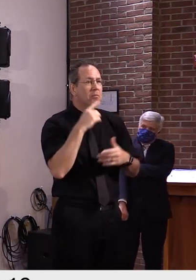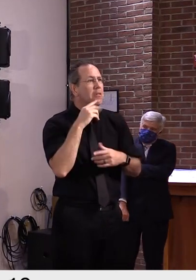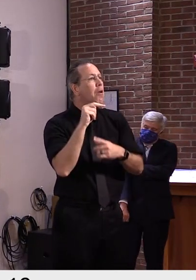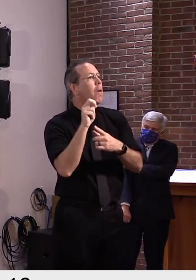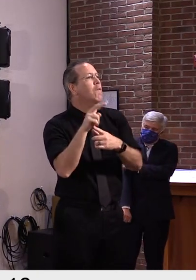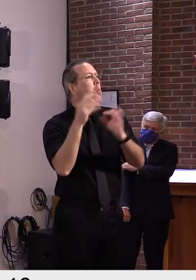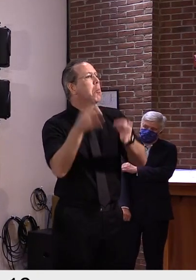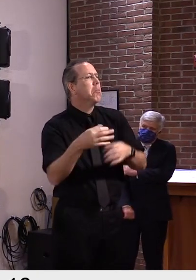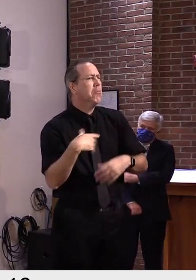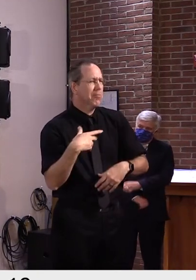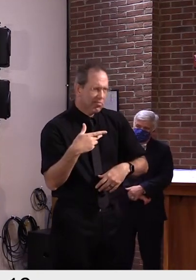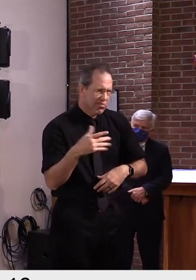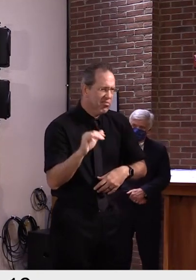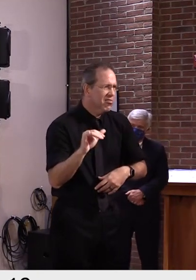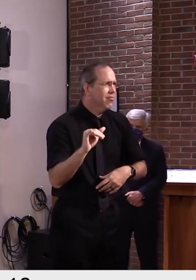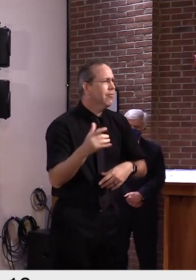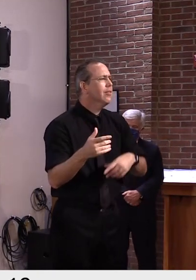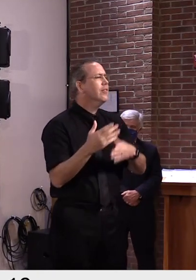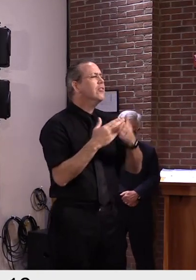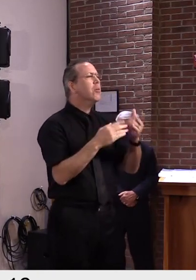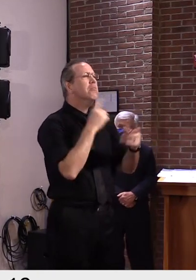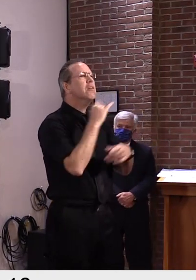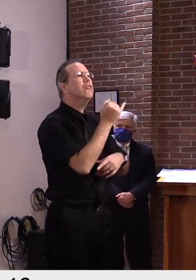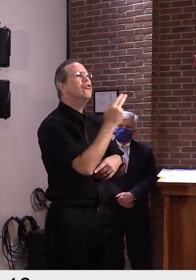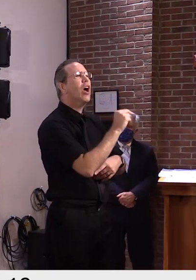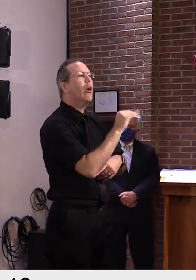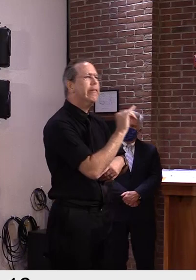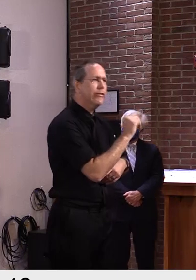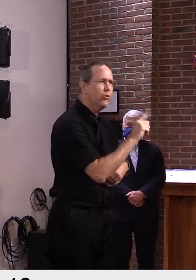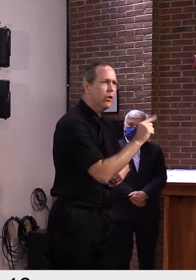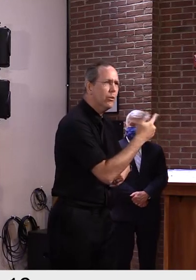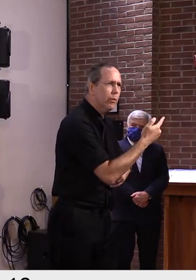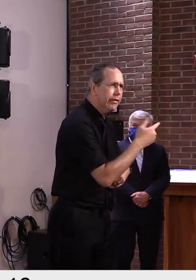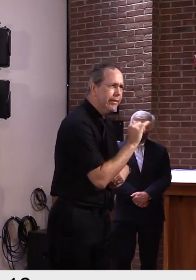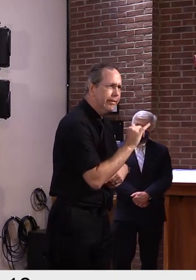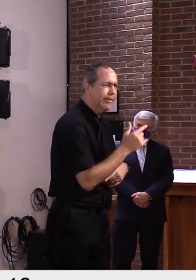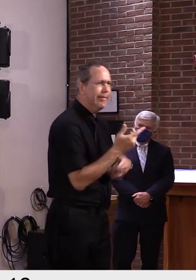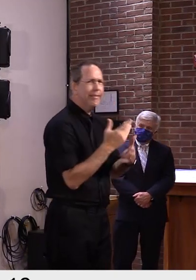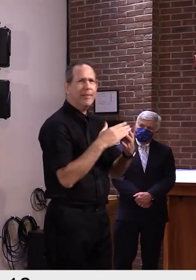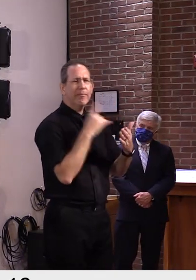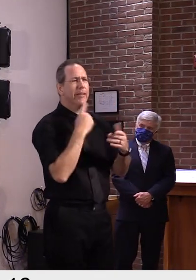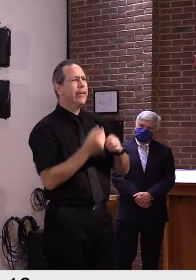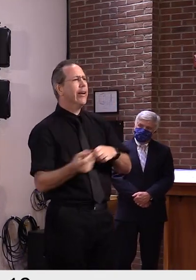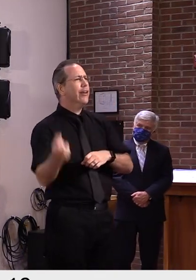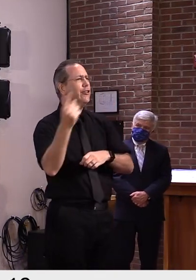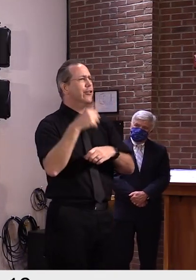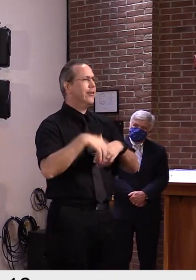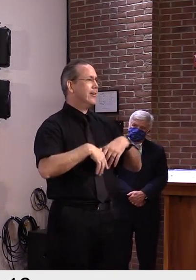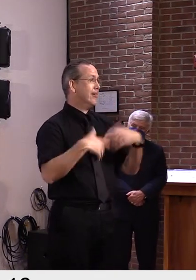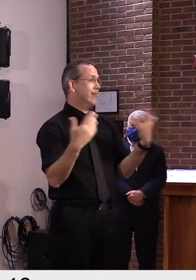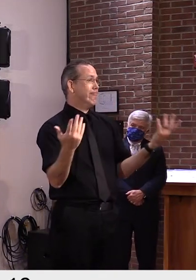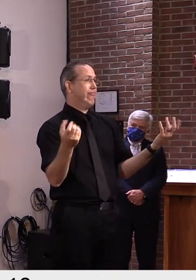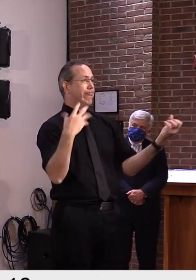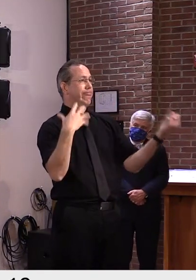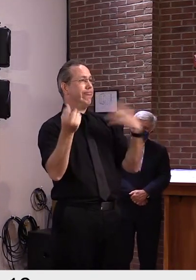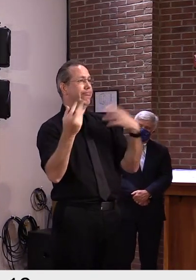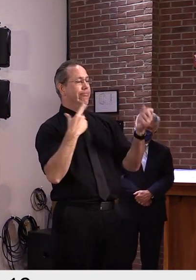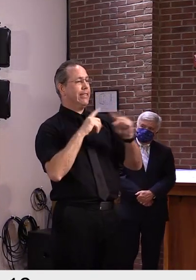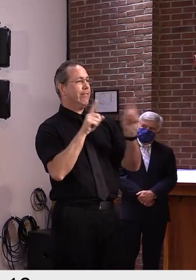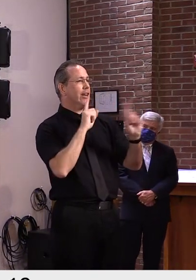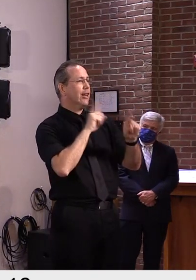extraordinarily fast in terms of the amount of, uh, work that's been done.